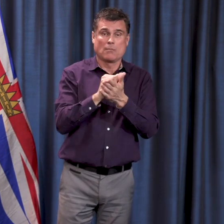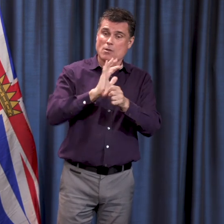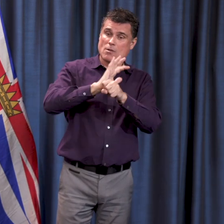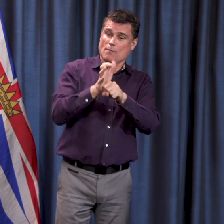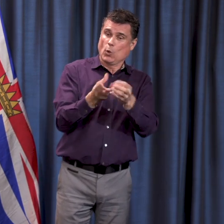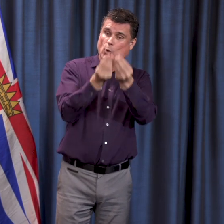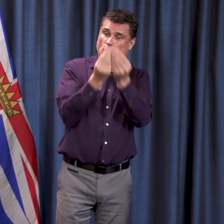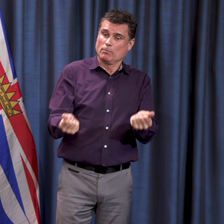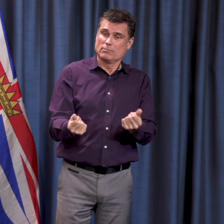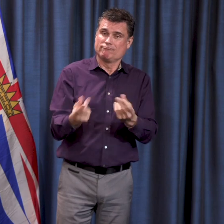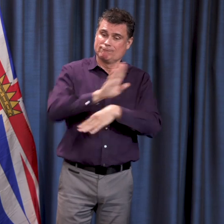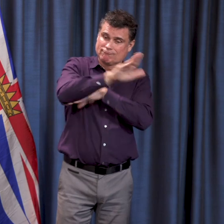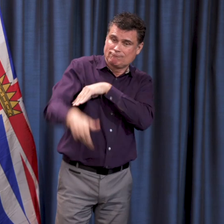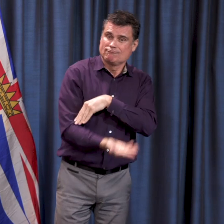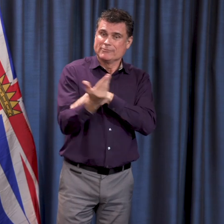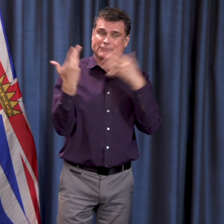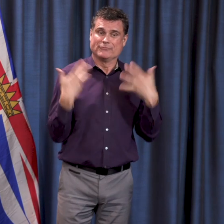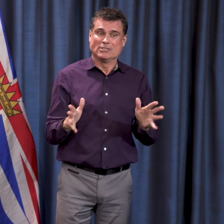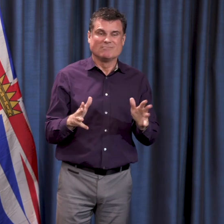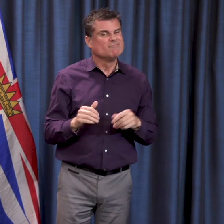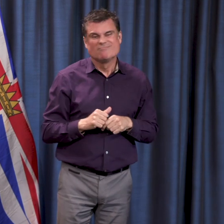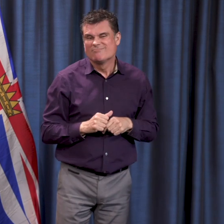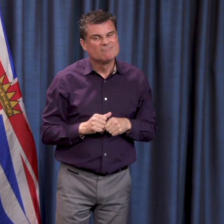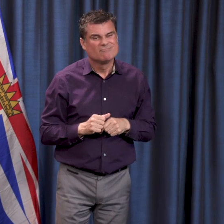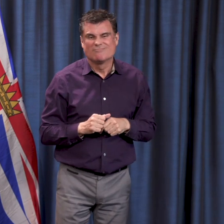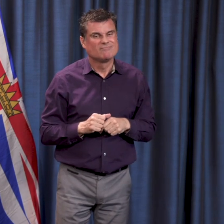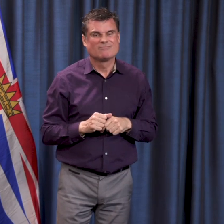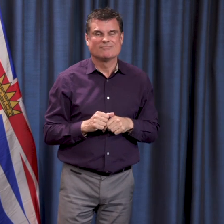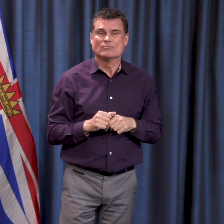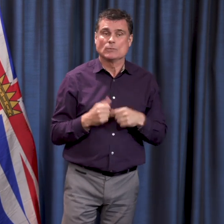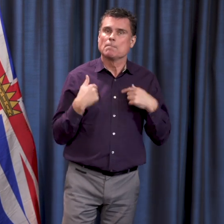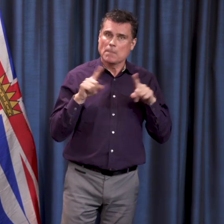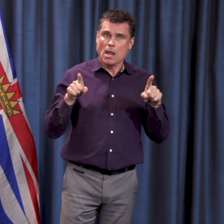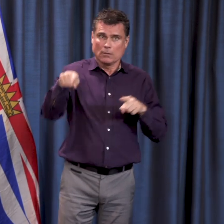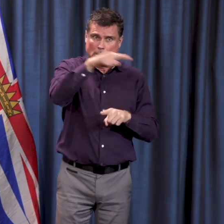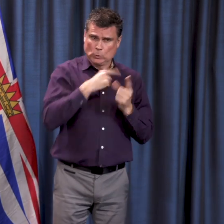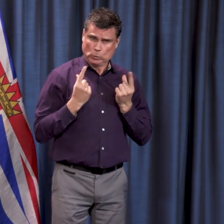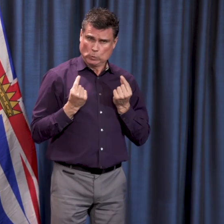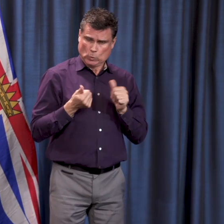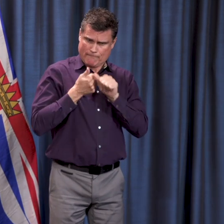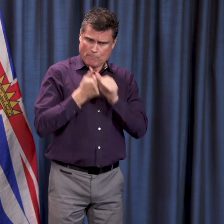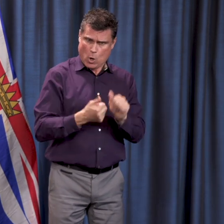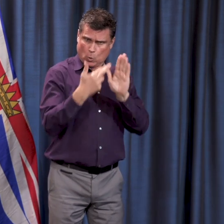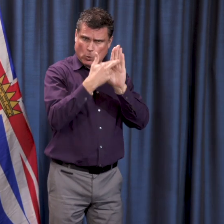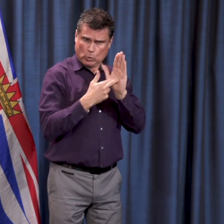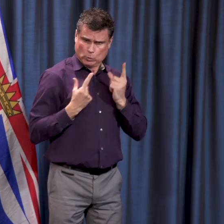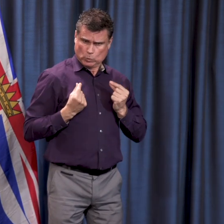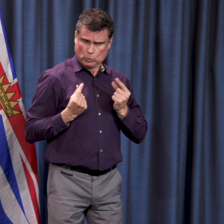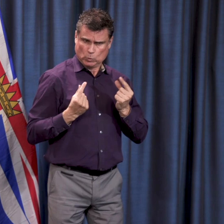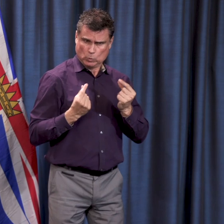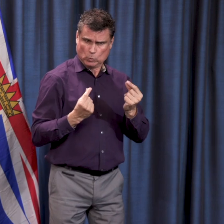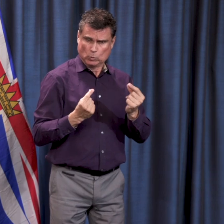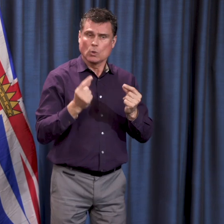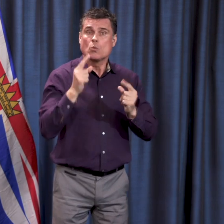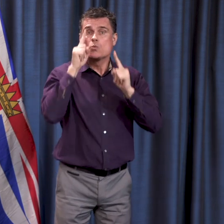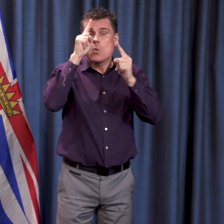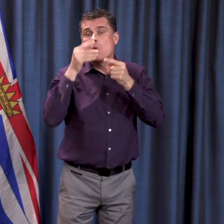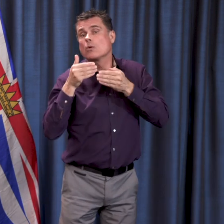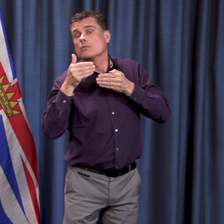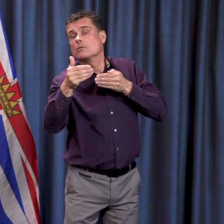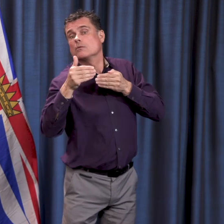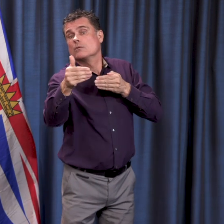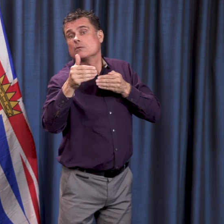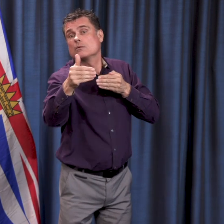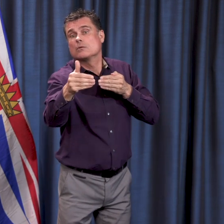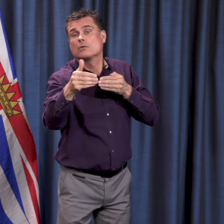significant role in the outcome. And why we have to continue 100% of our effort. There is